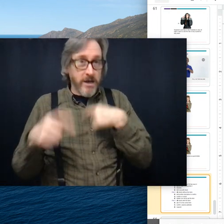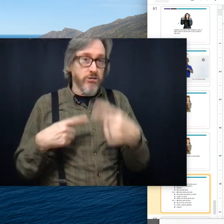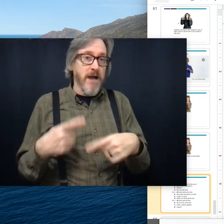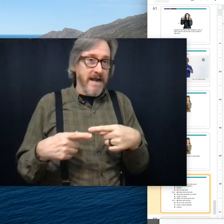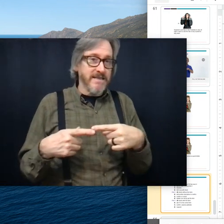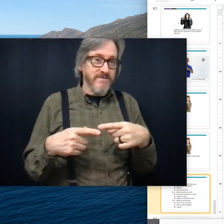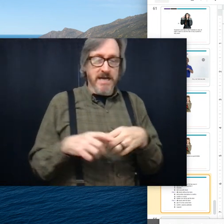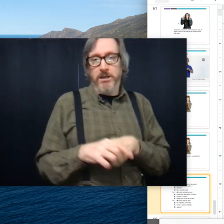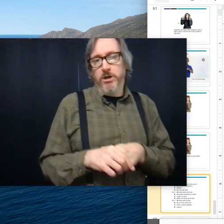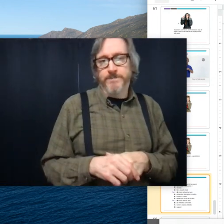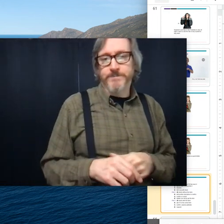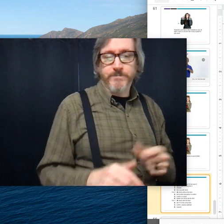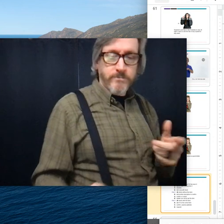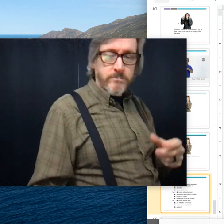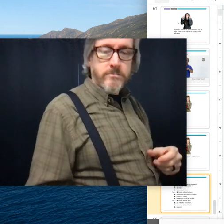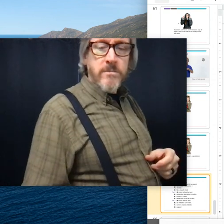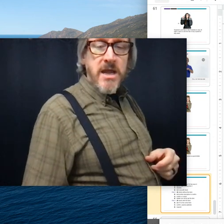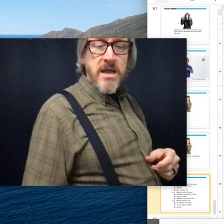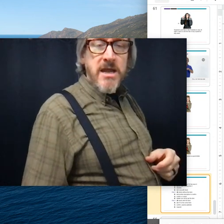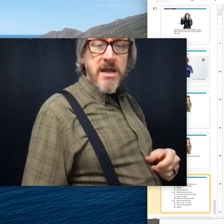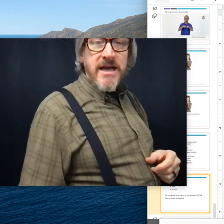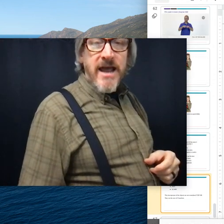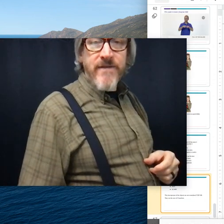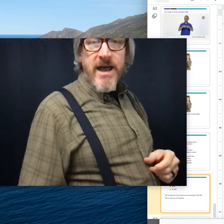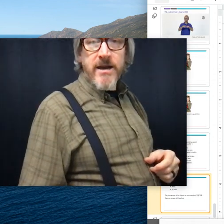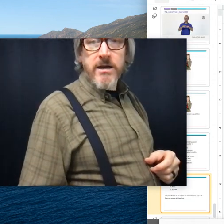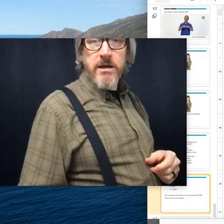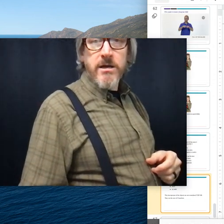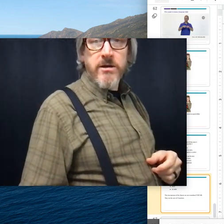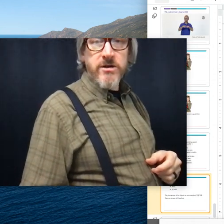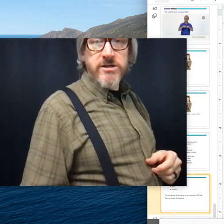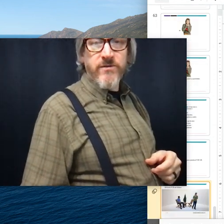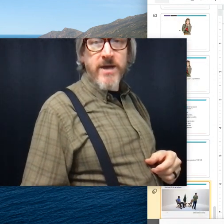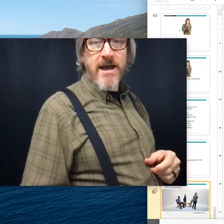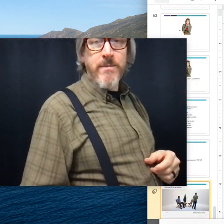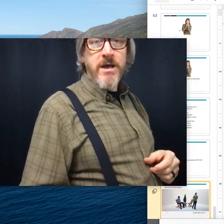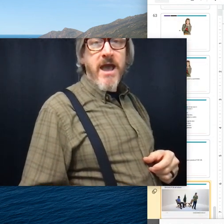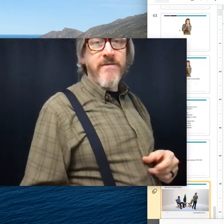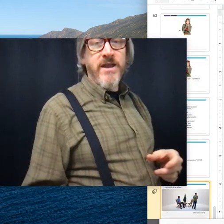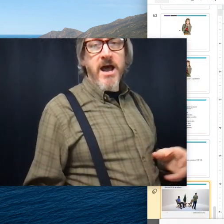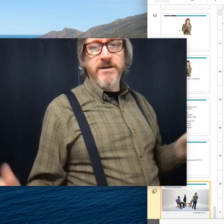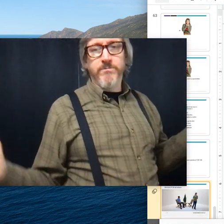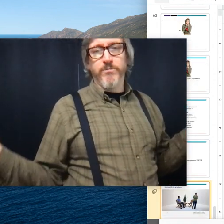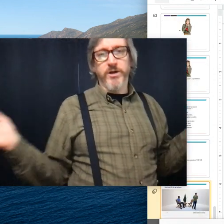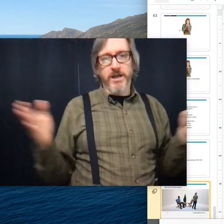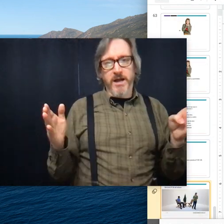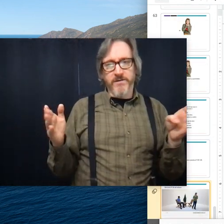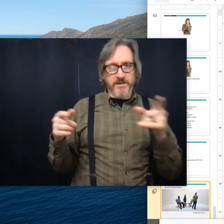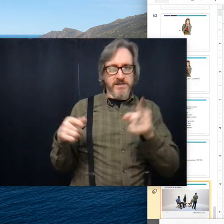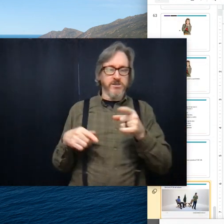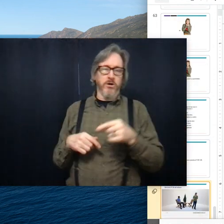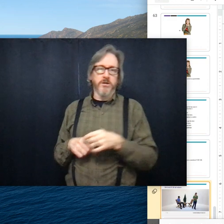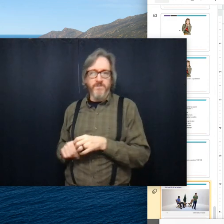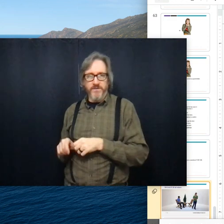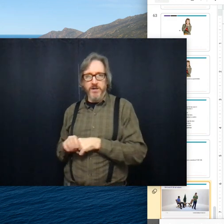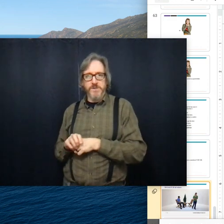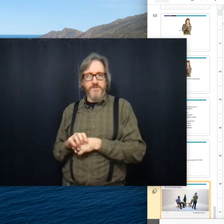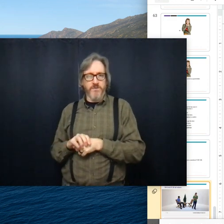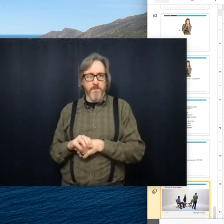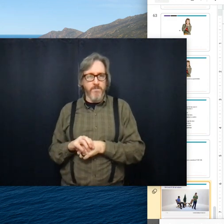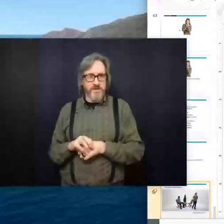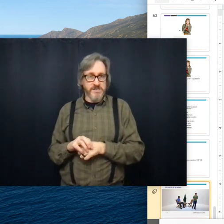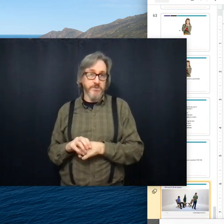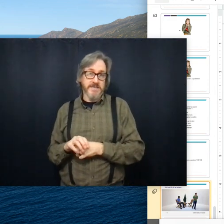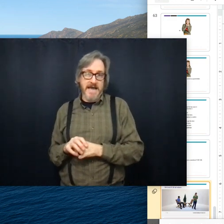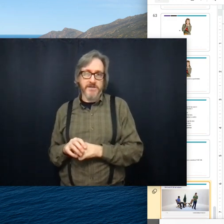more interactive dialogue. And then here's the vocab. And then I put in, I think this is all of the videos